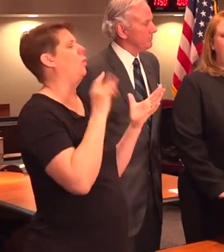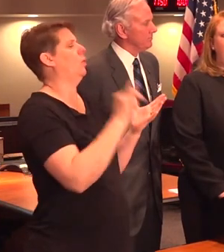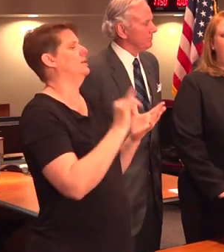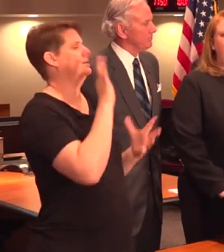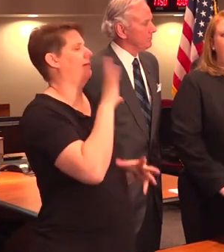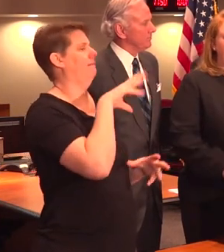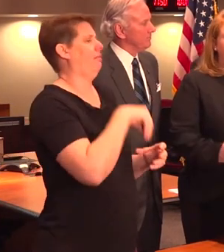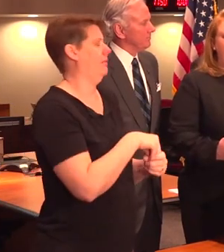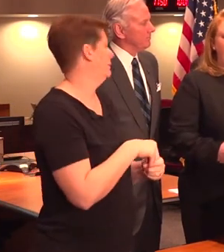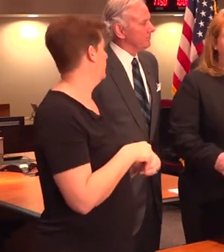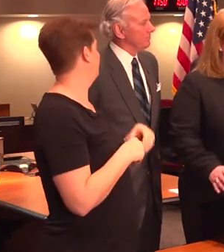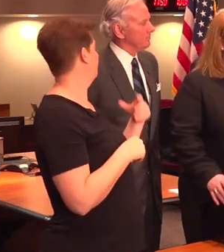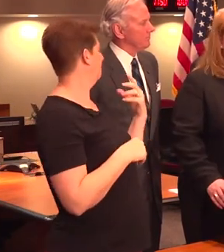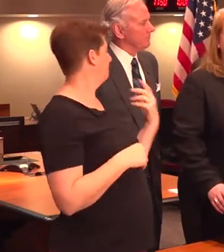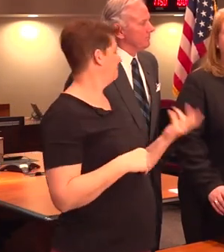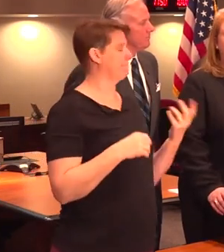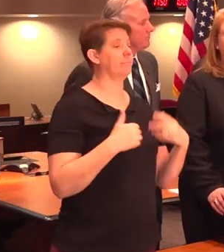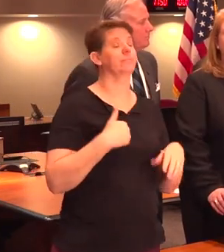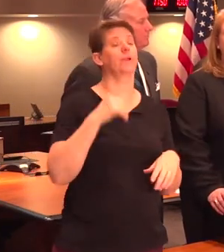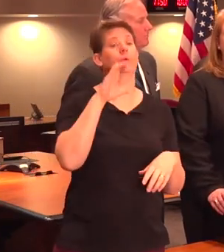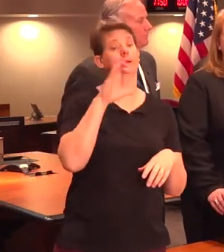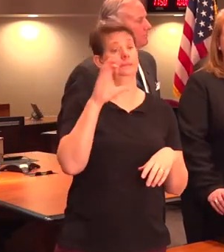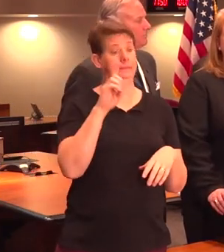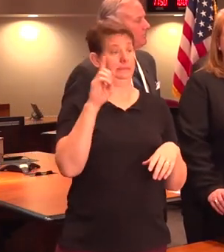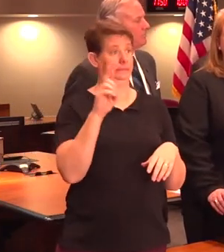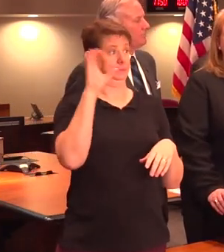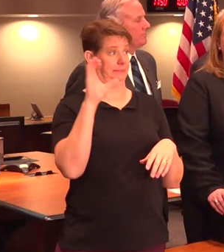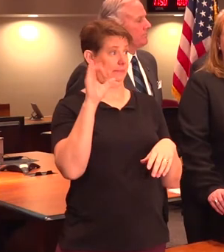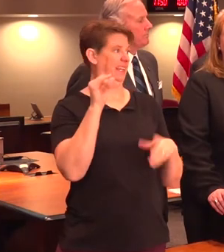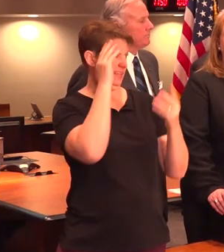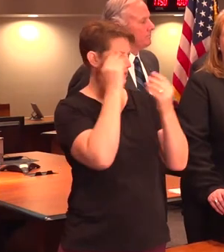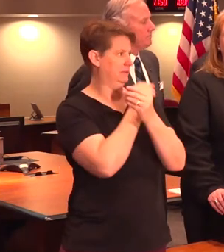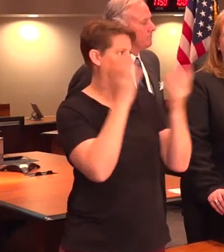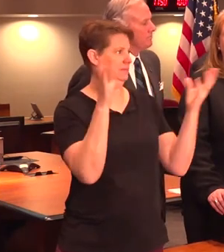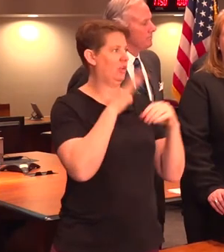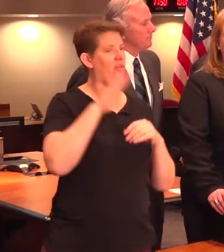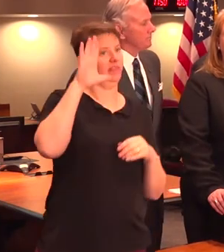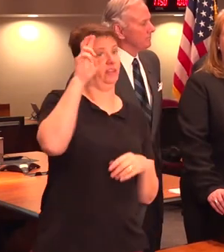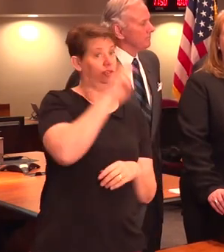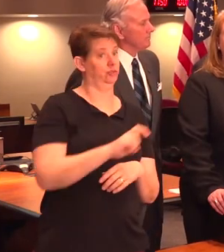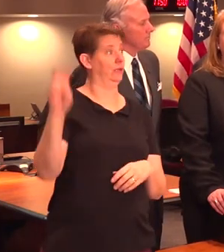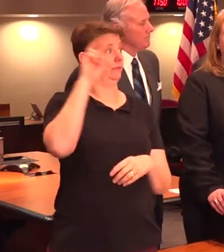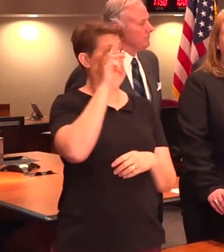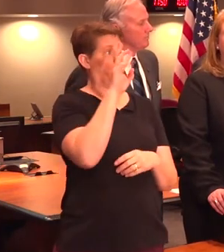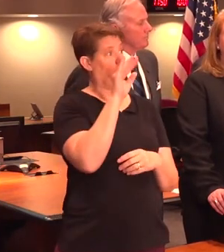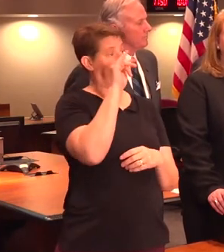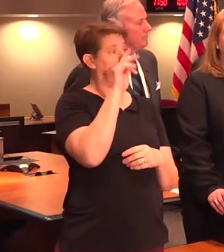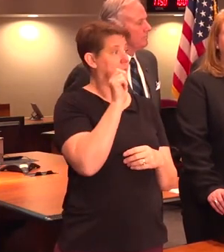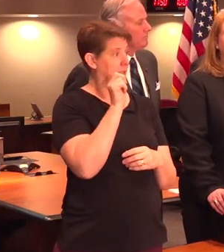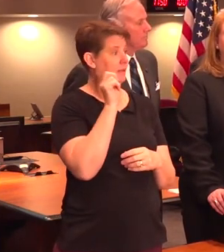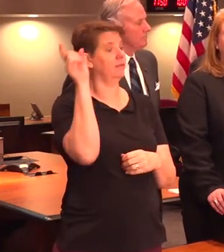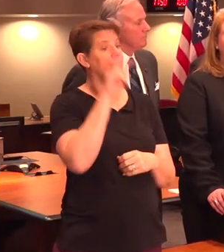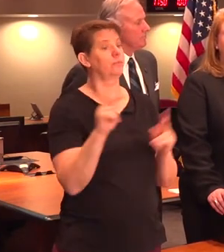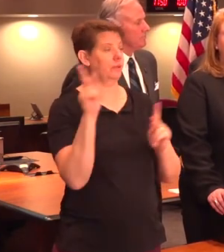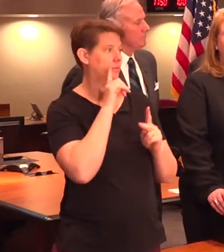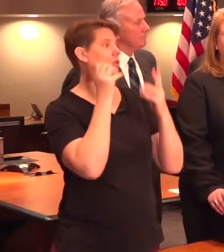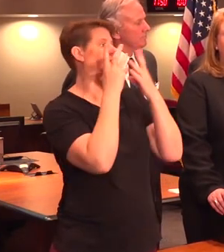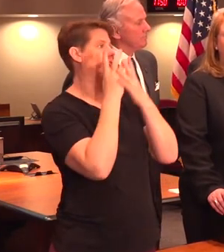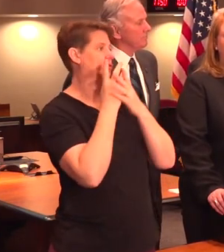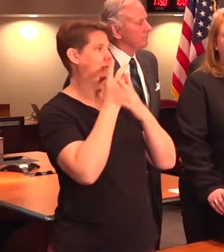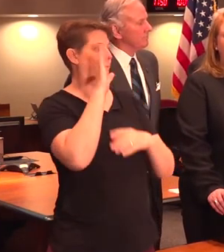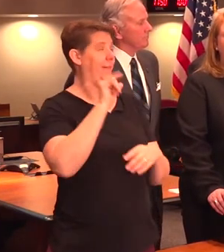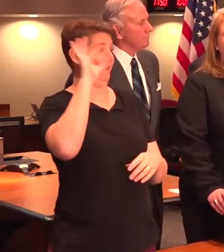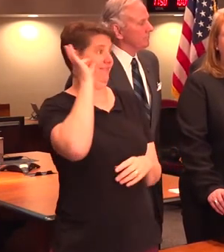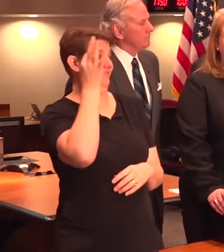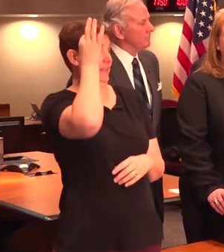entail? So the CDC, I believe, has put that information on their travelers website. Those folks are screened by